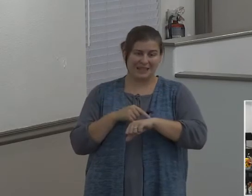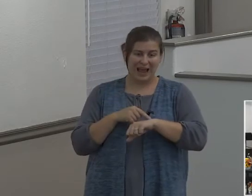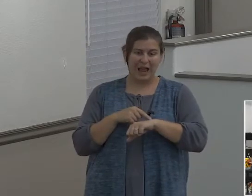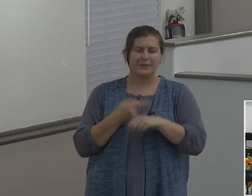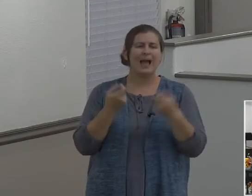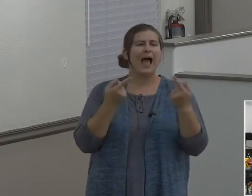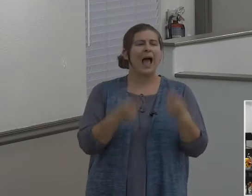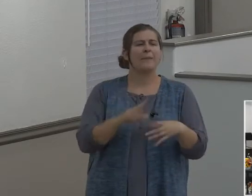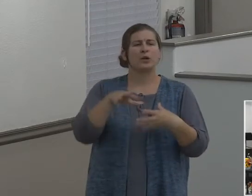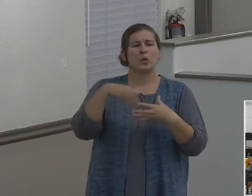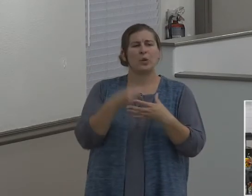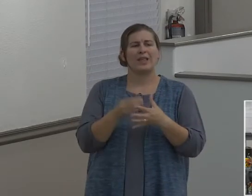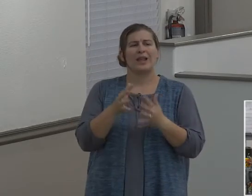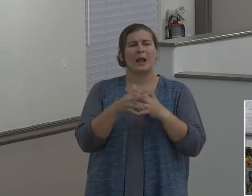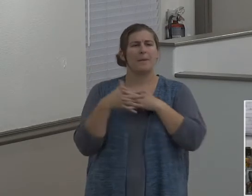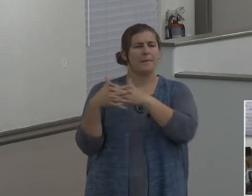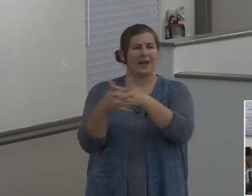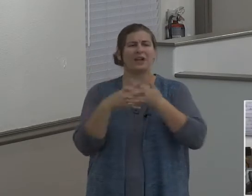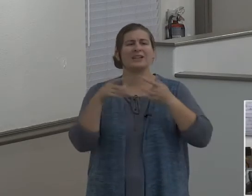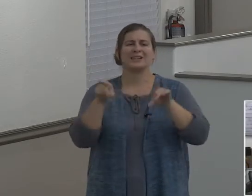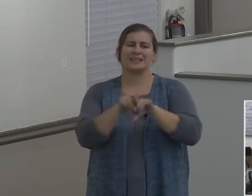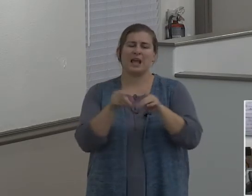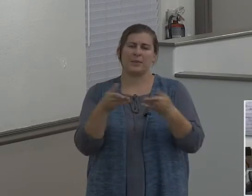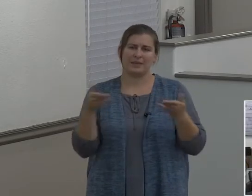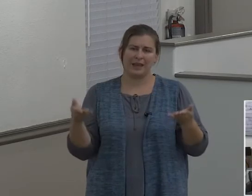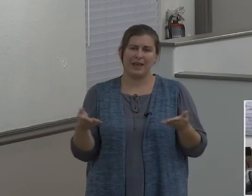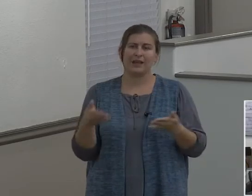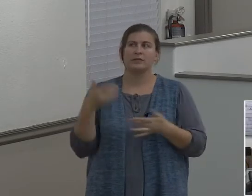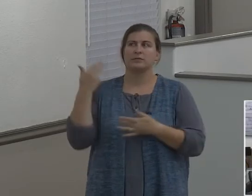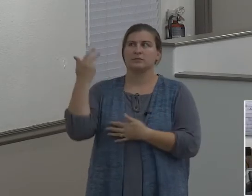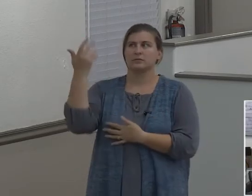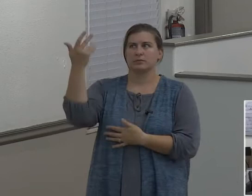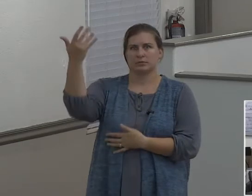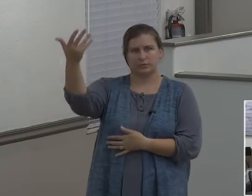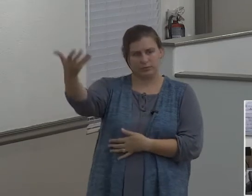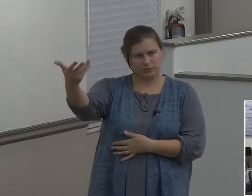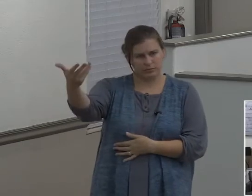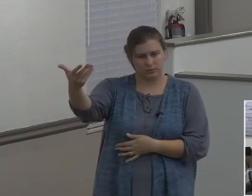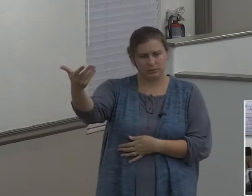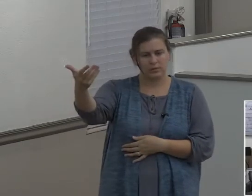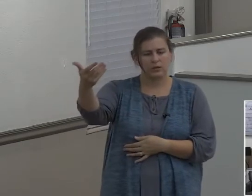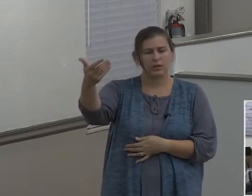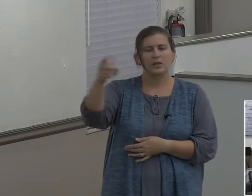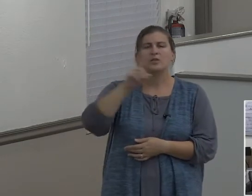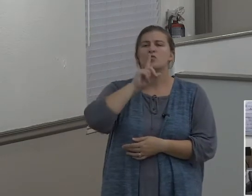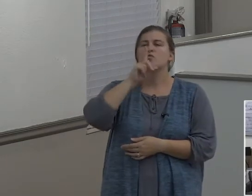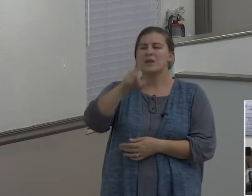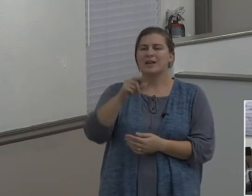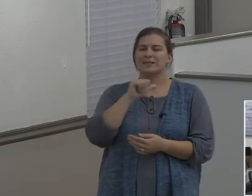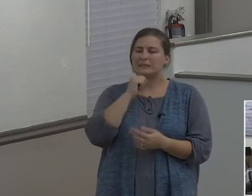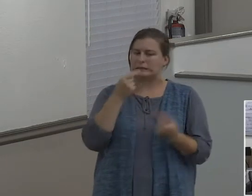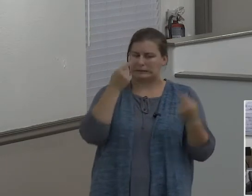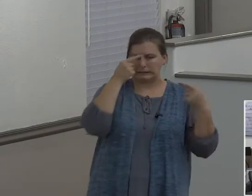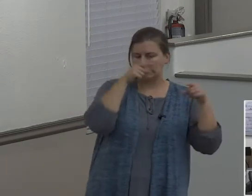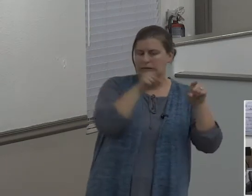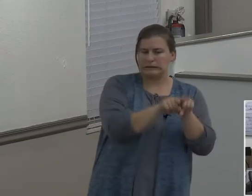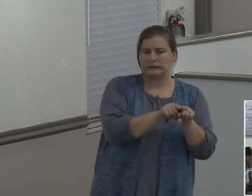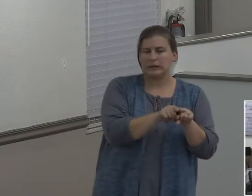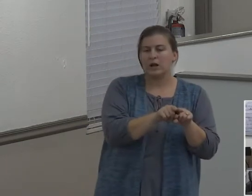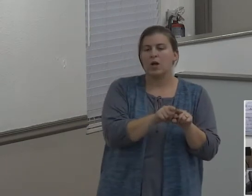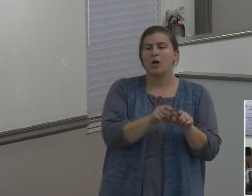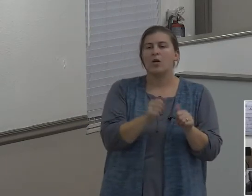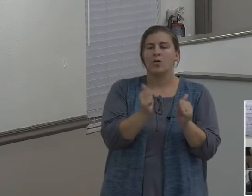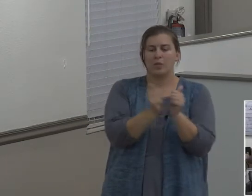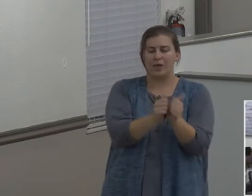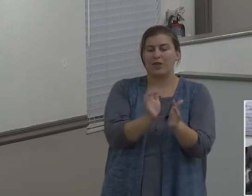the same kind of thing. You know, somewhere along the line, the, the, the, the real disagreement between where the Christian is really living and what